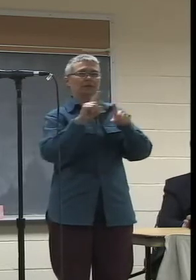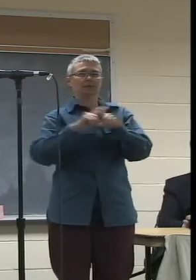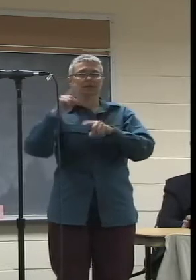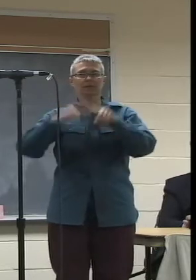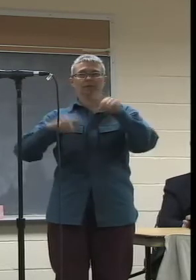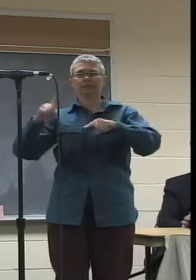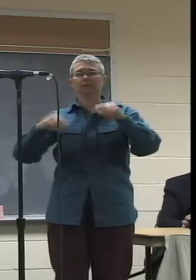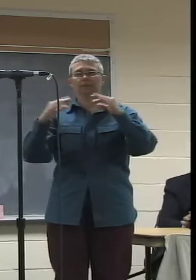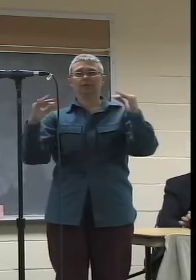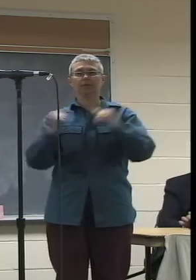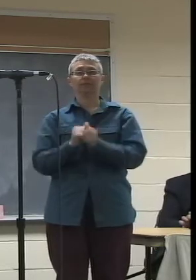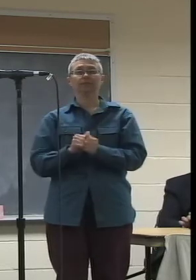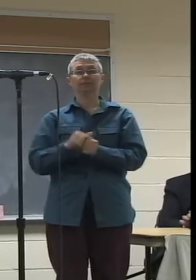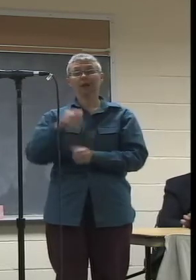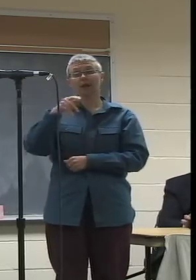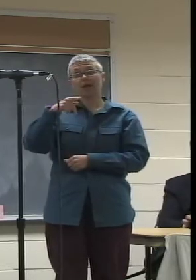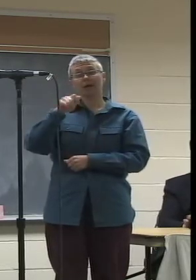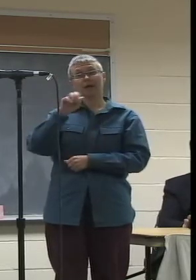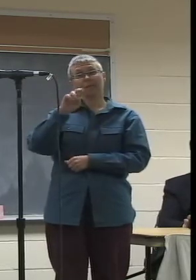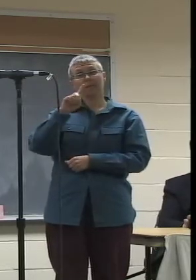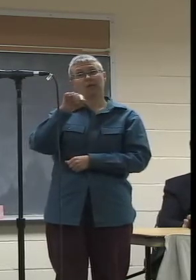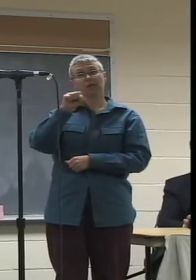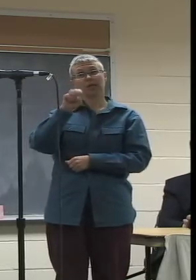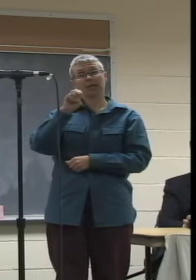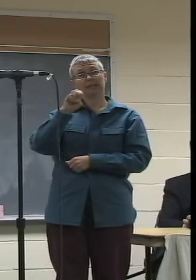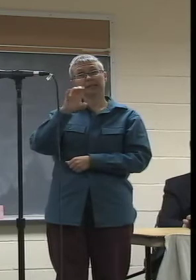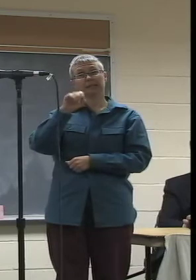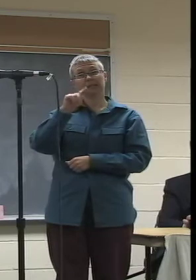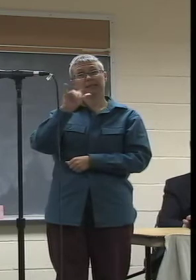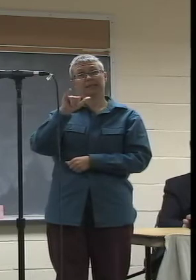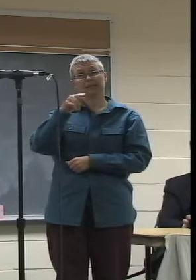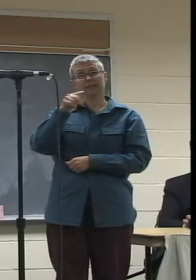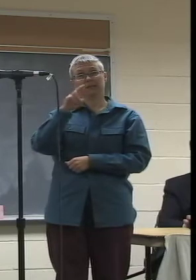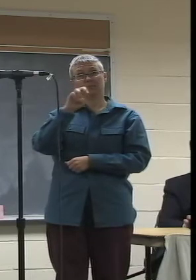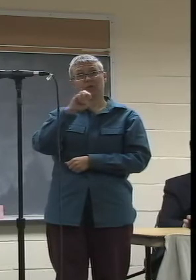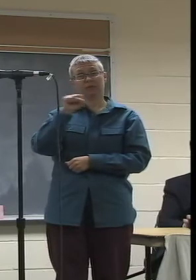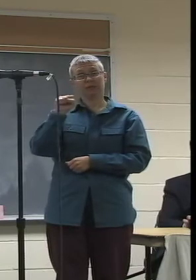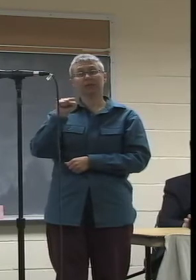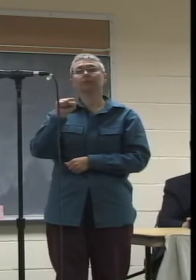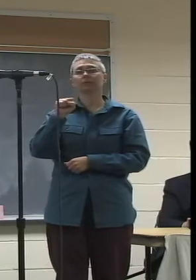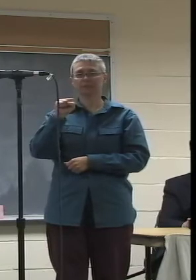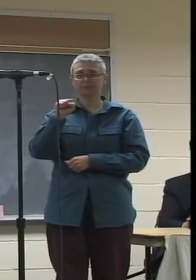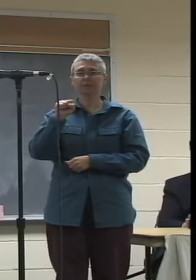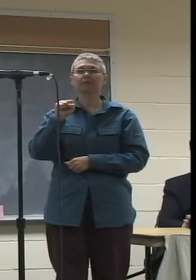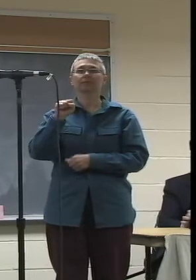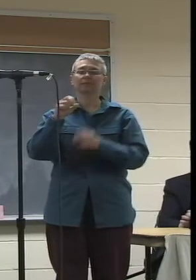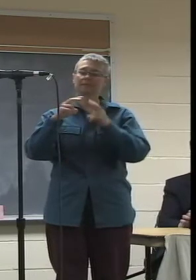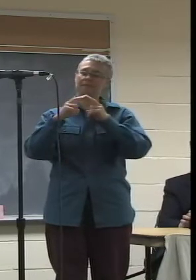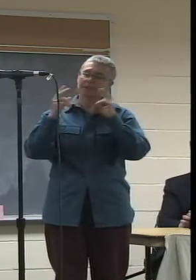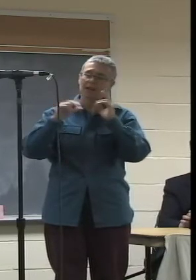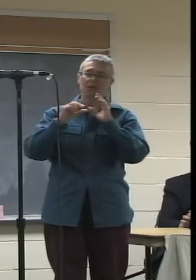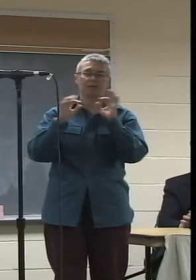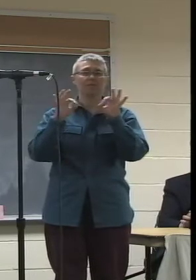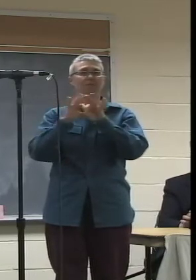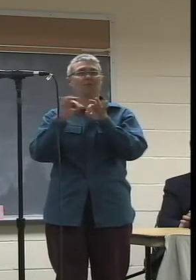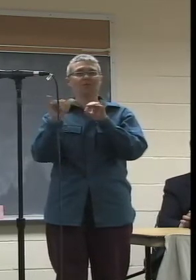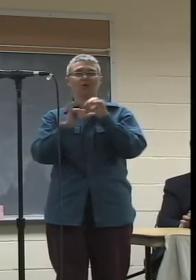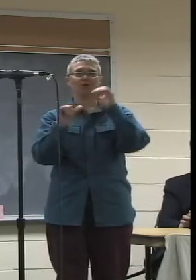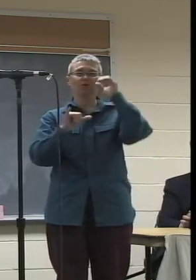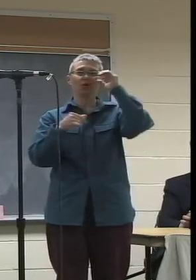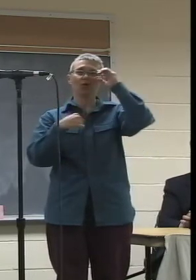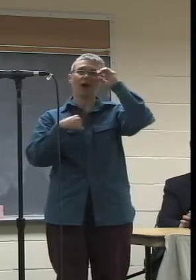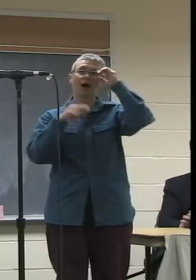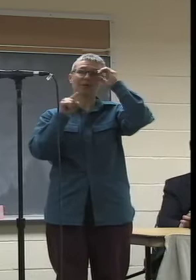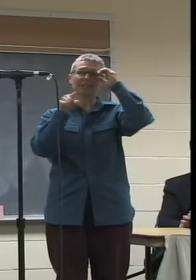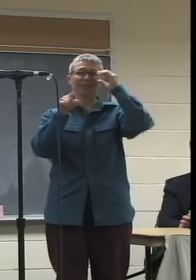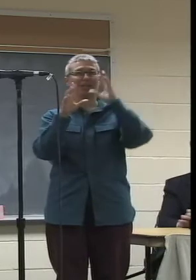City Press is another very important thing that I just wanted to mention briefly. I was at a conference